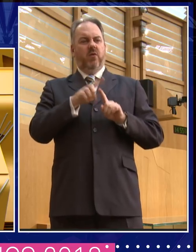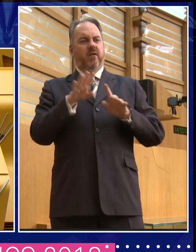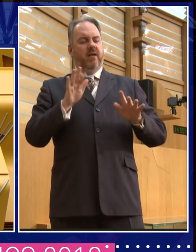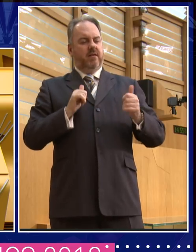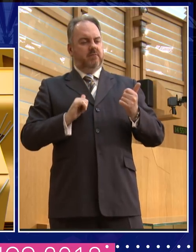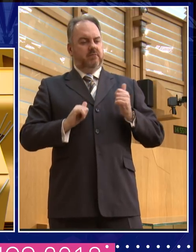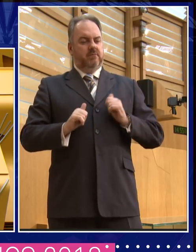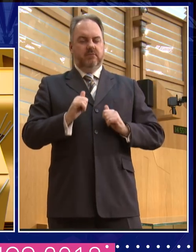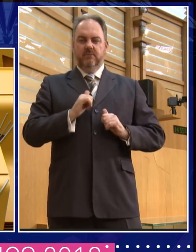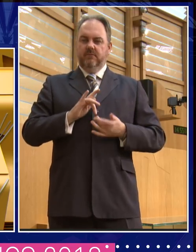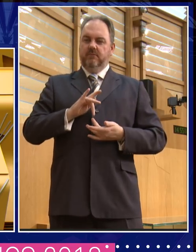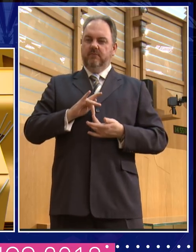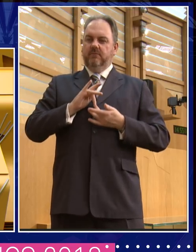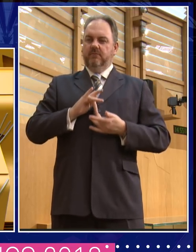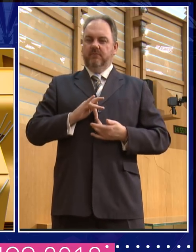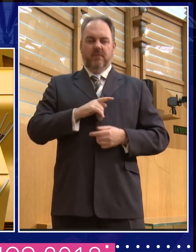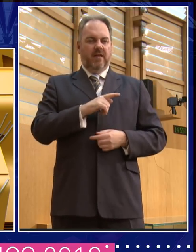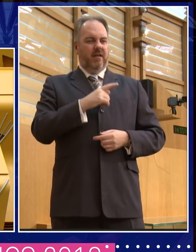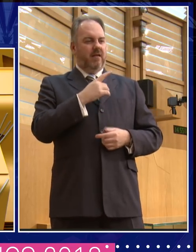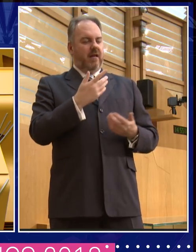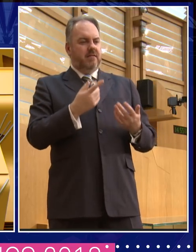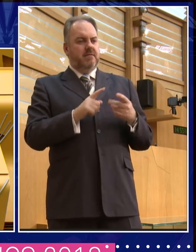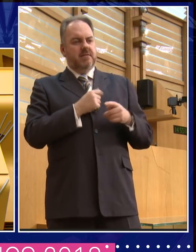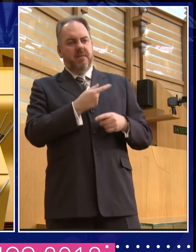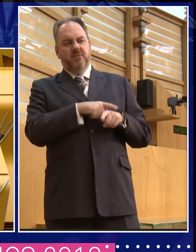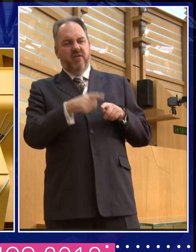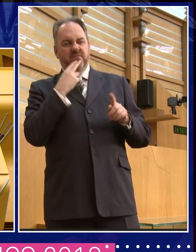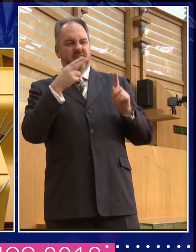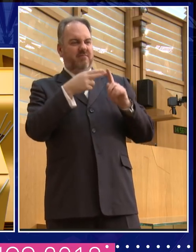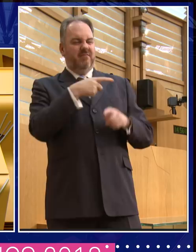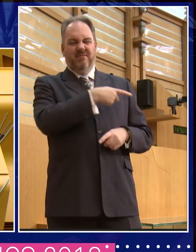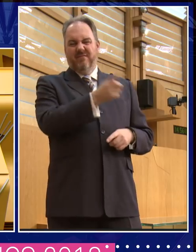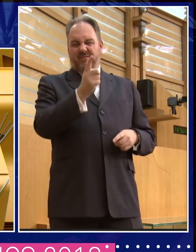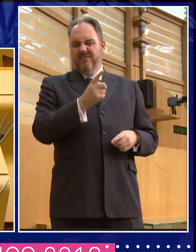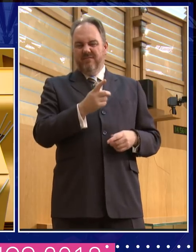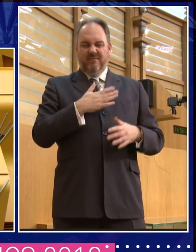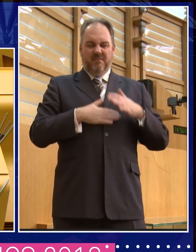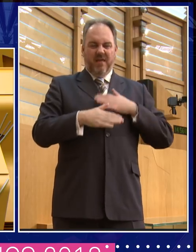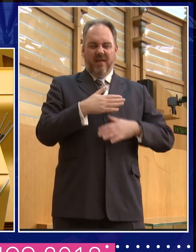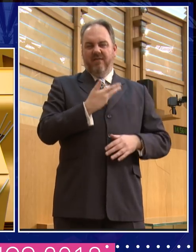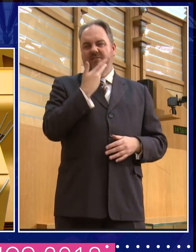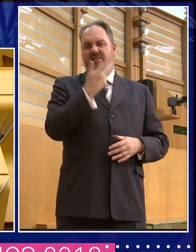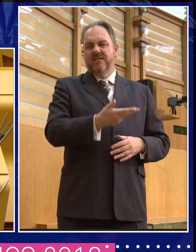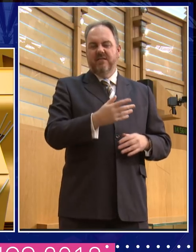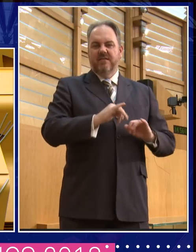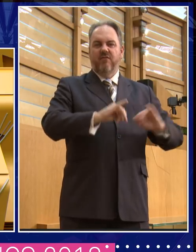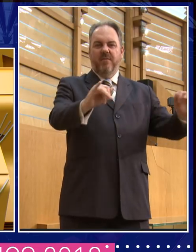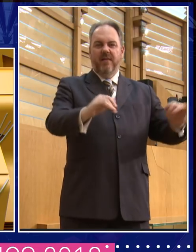so unsophisticated and they weren't put together. And, um, thinking about